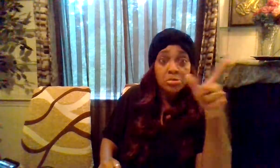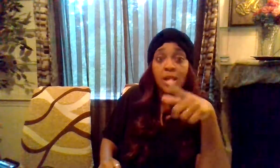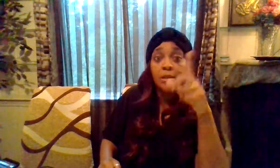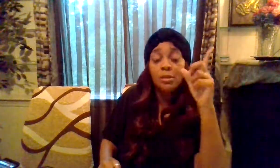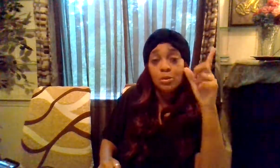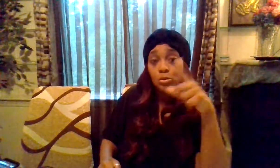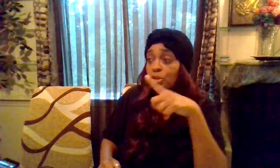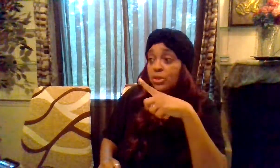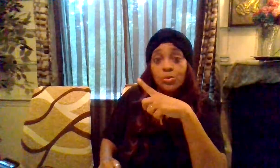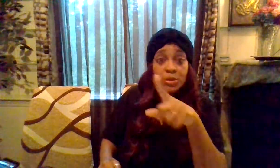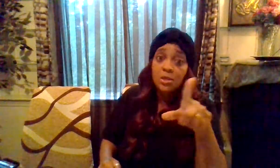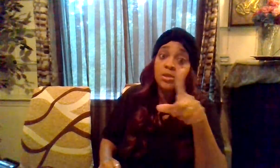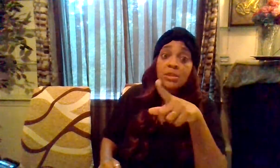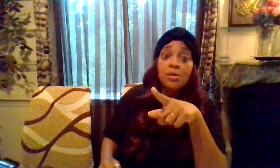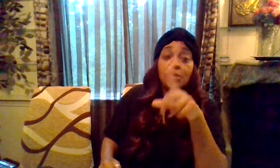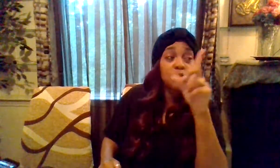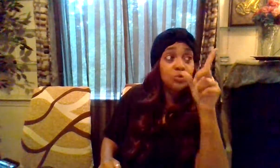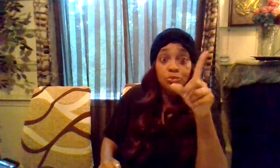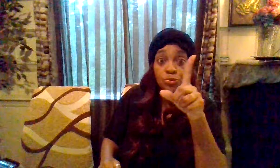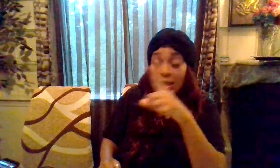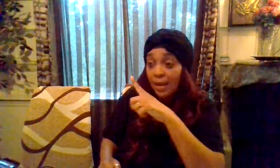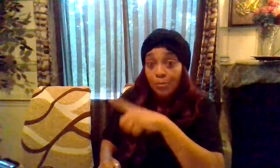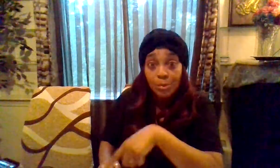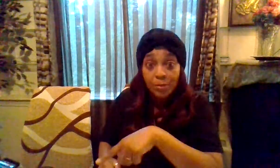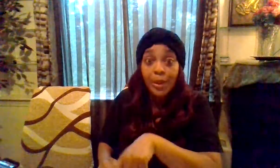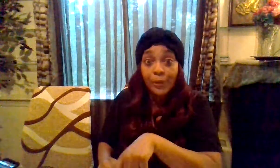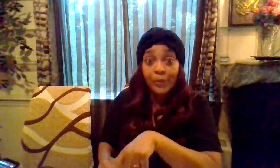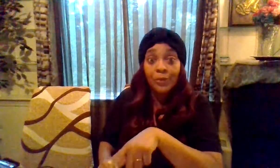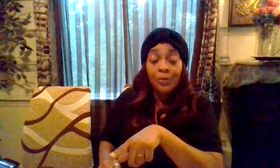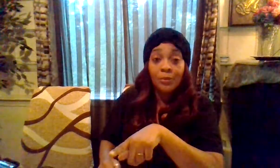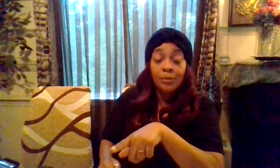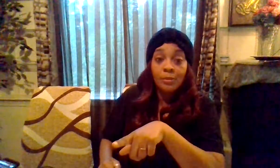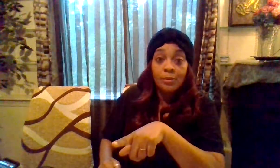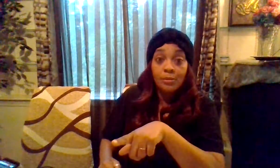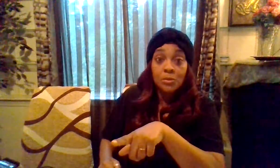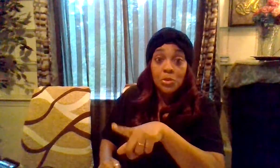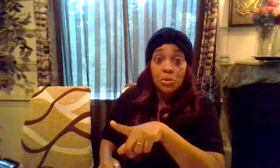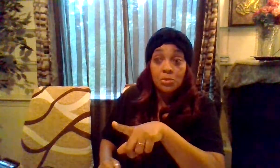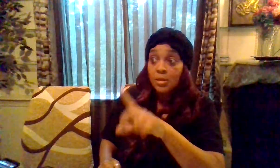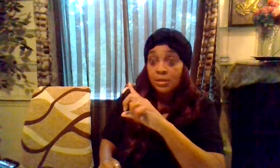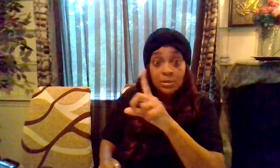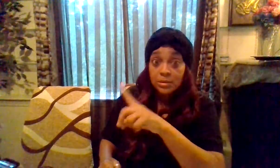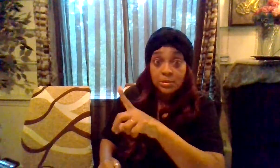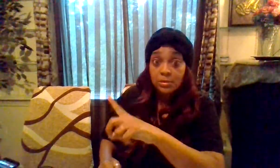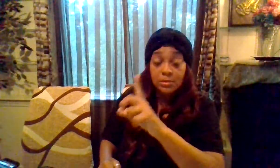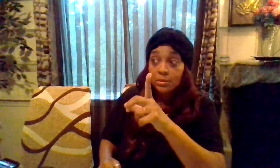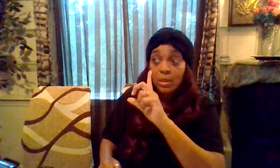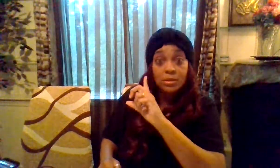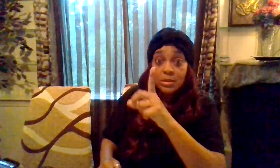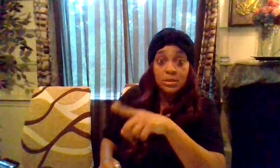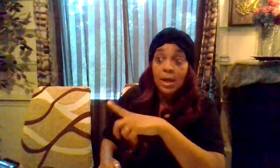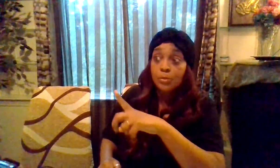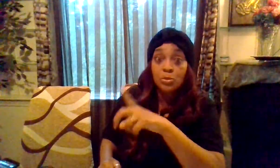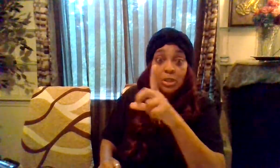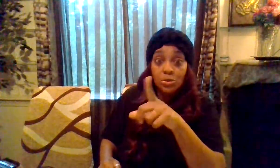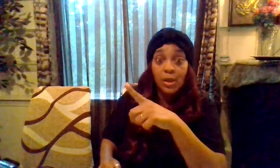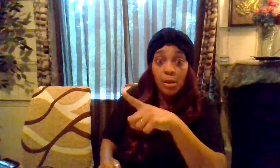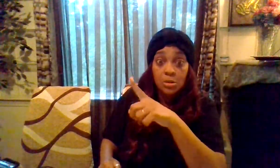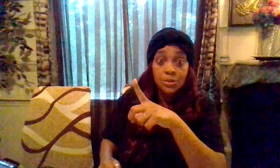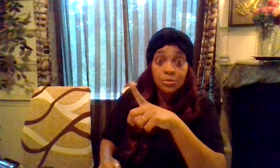create illusions within yourself that you can't be better you know nothing's nothing can stop you unless you allow it to